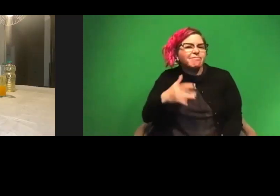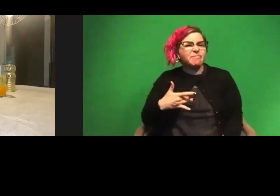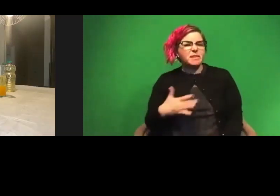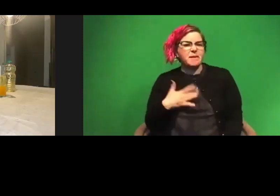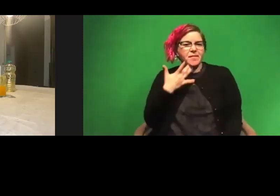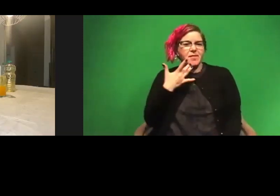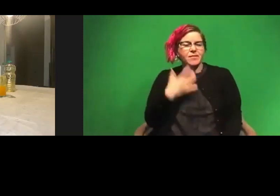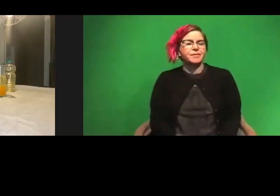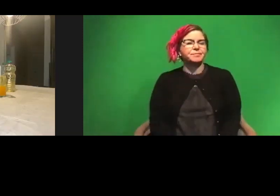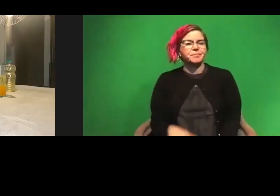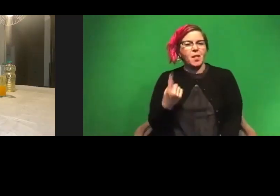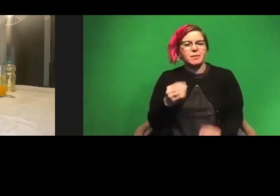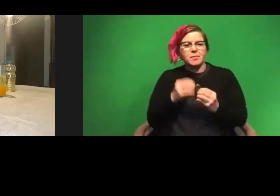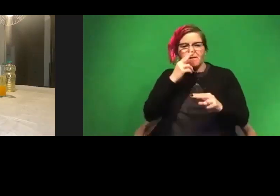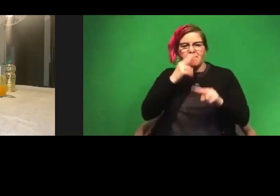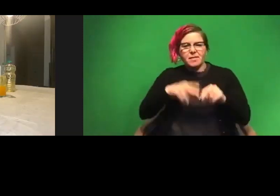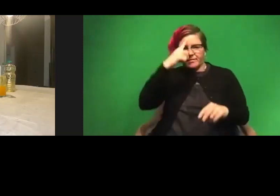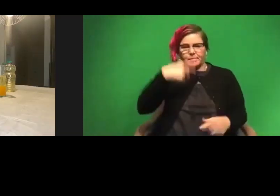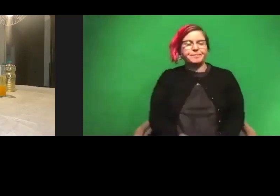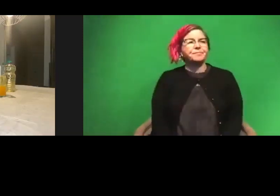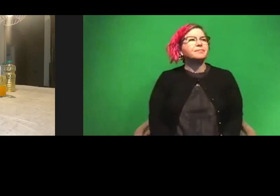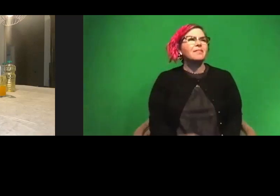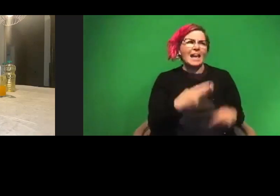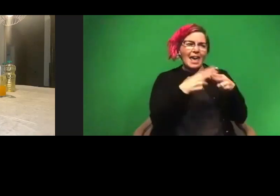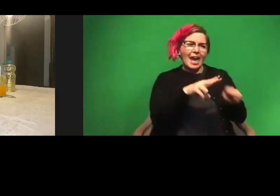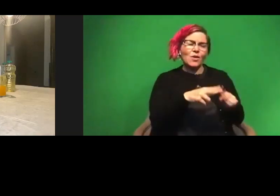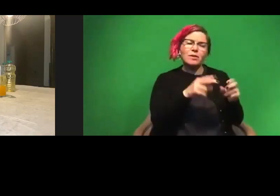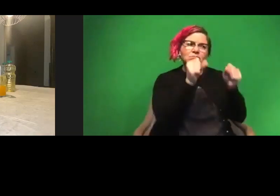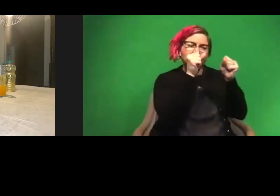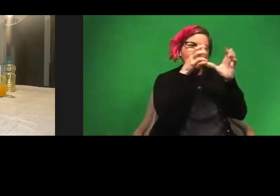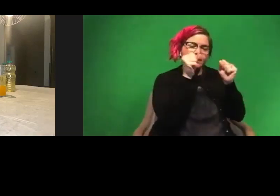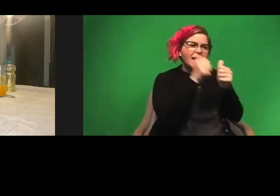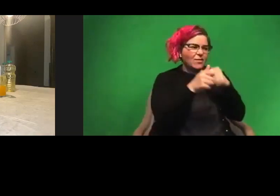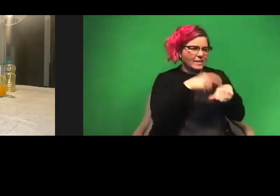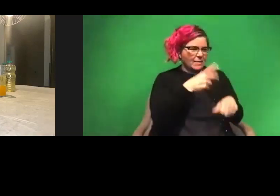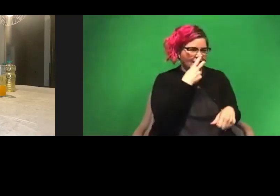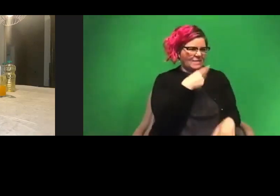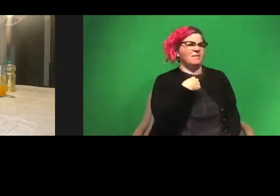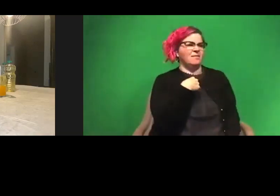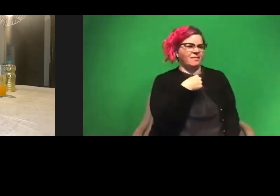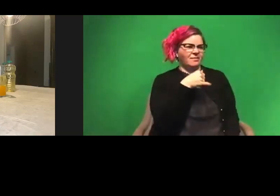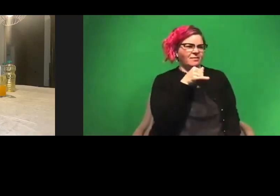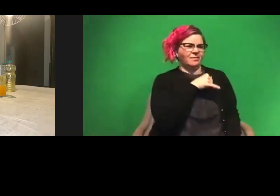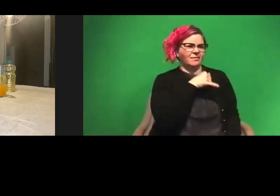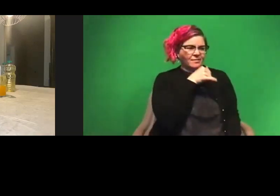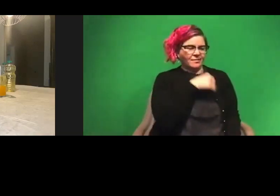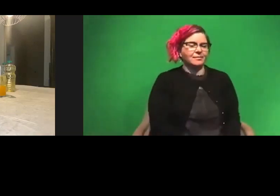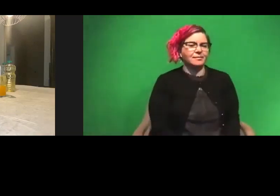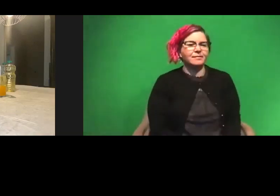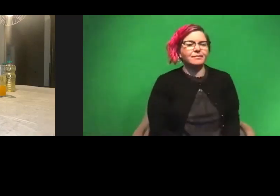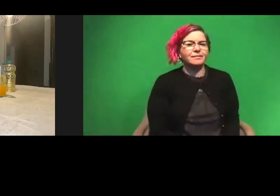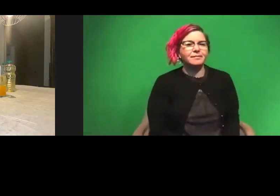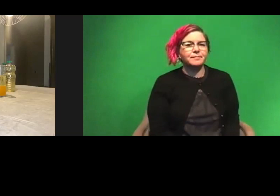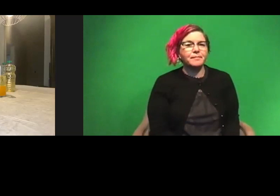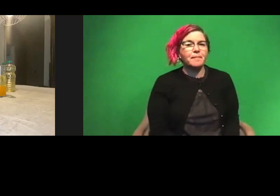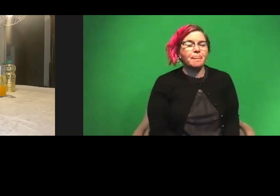always the more fun one. That egg one is totally amazing. Every time I see anybody do that, I'm shocked. It's so weird and so